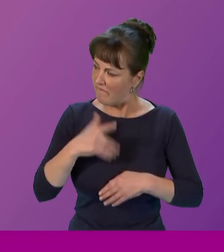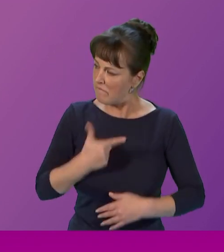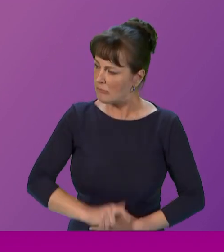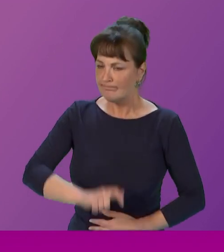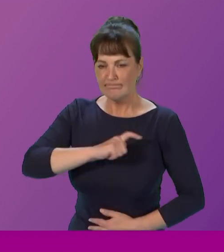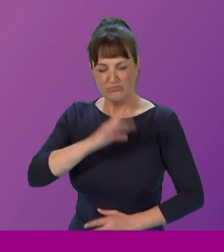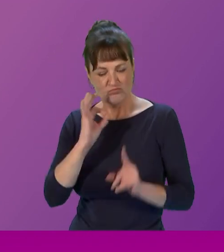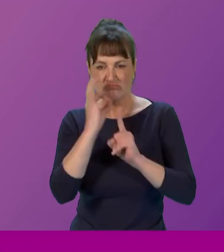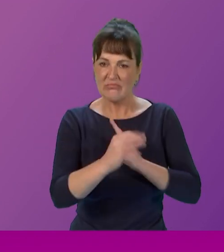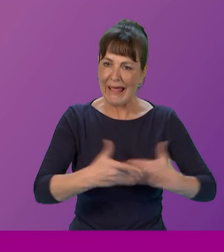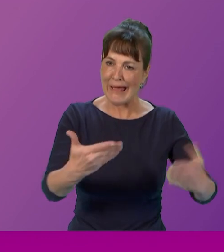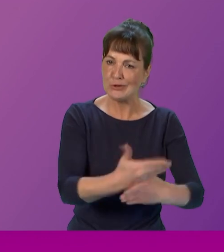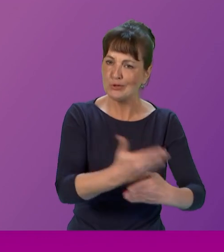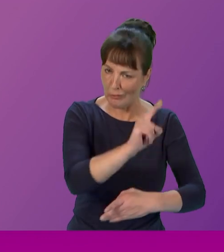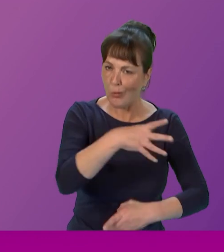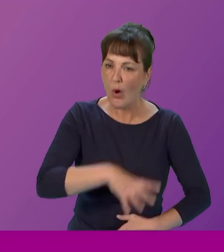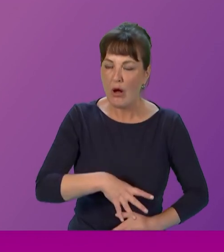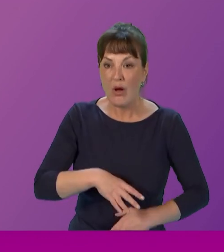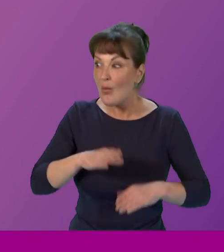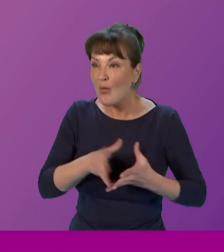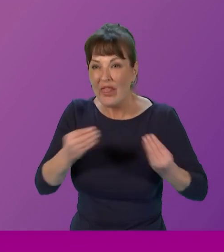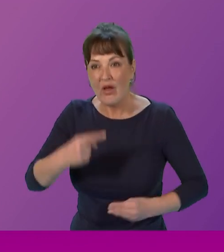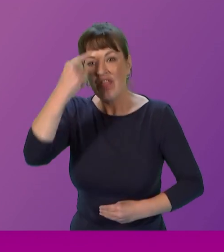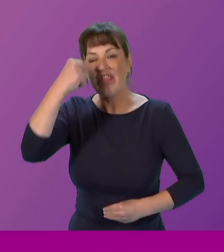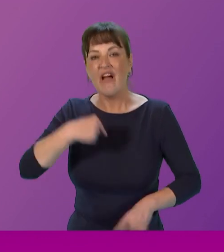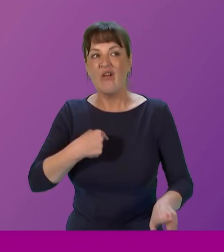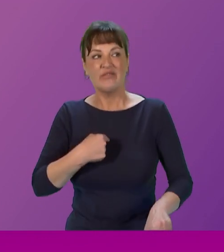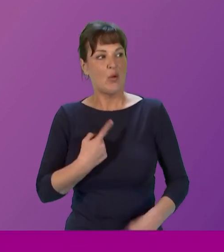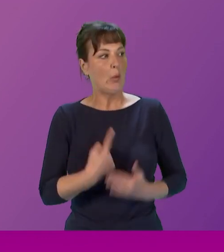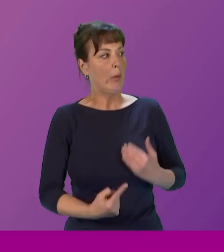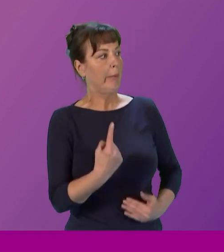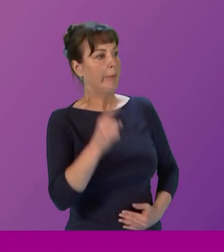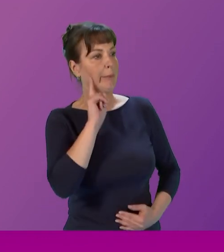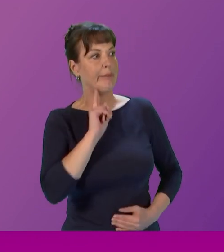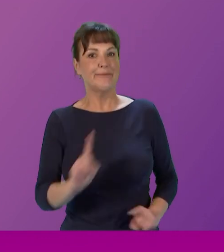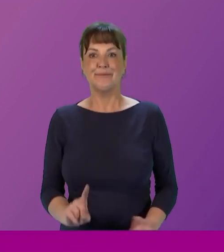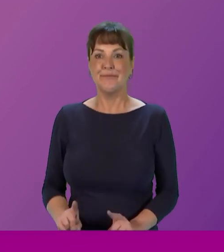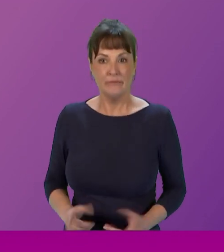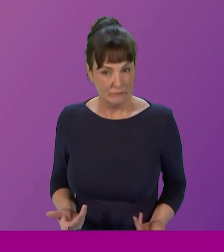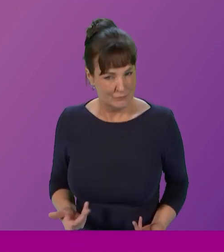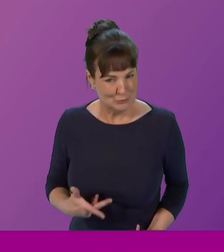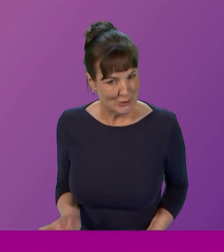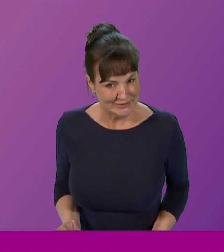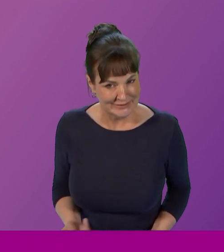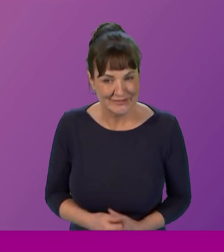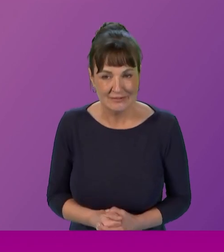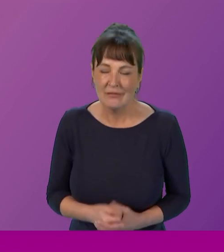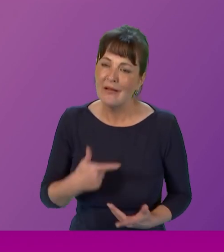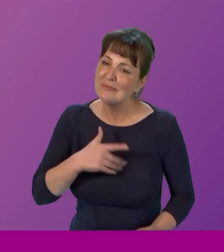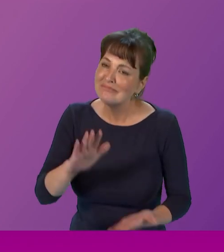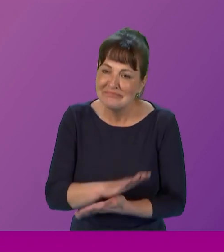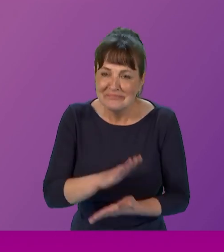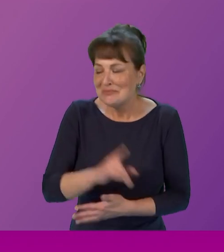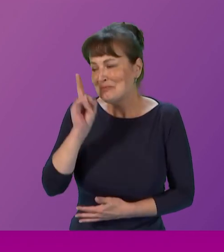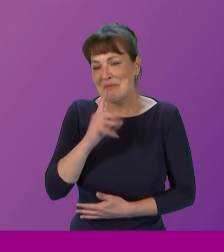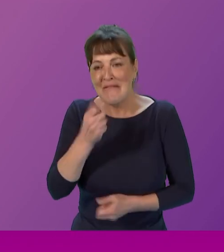any job they want to pursue without the worry of them being a visible minority I am so grateful that Scotland has organisations such as the